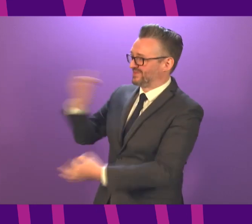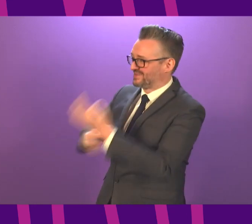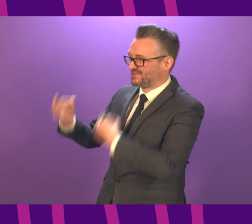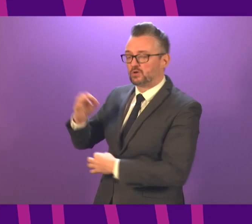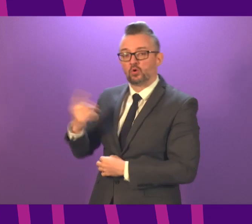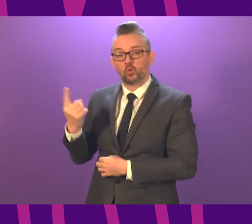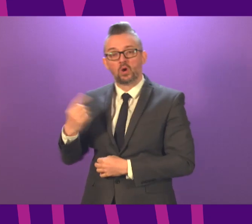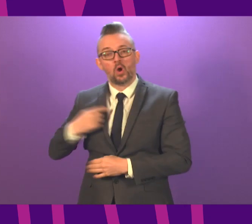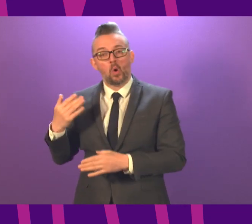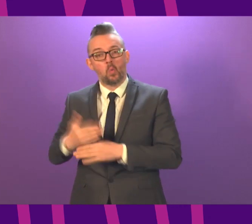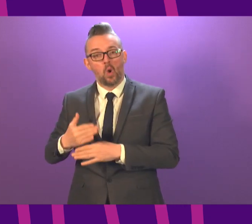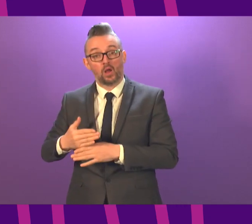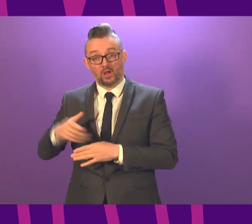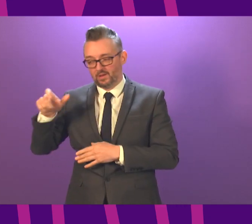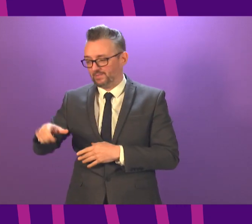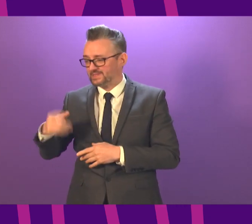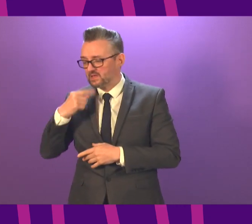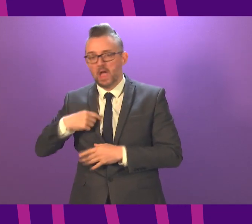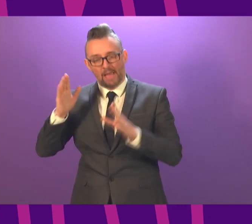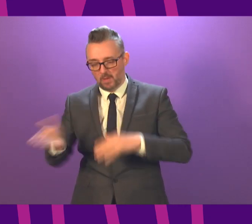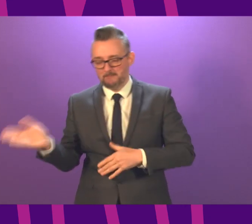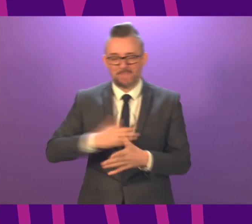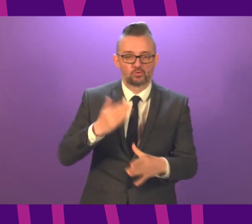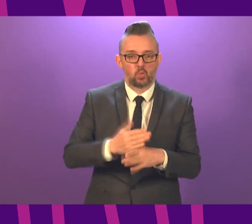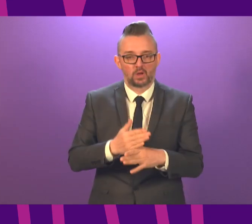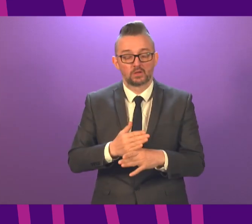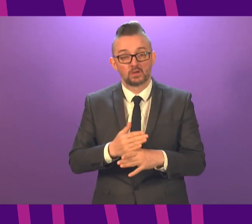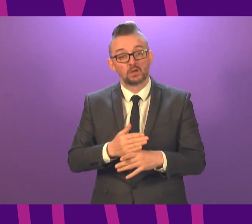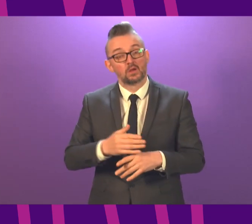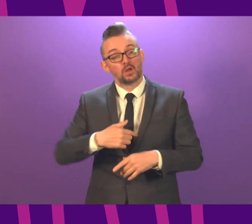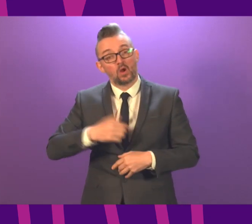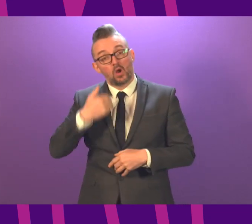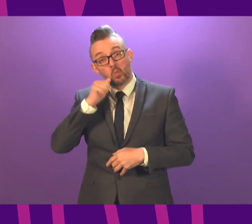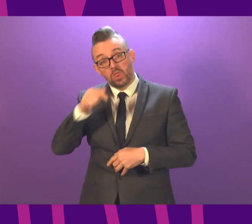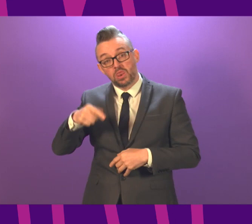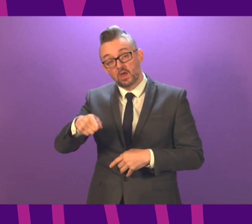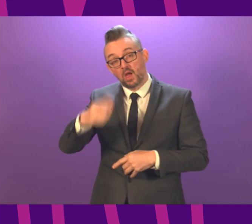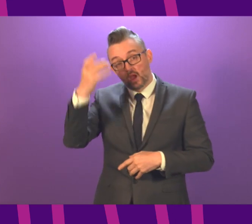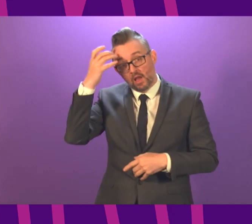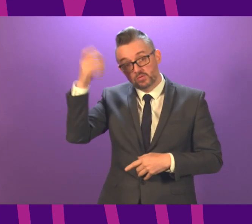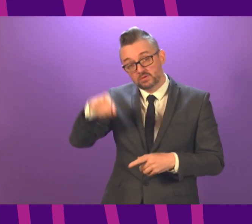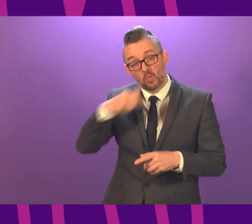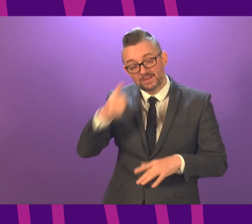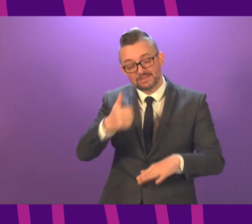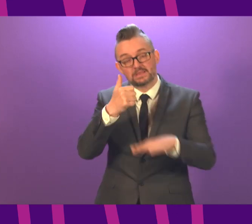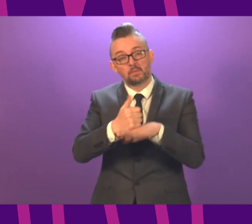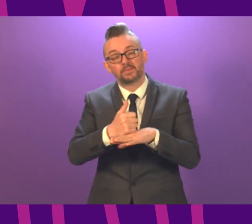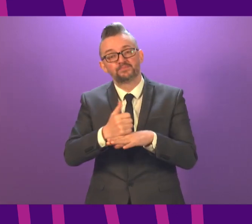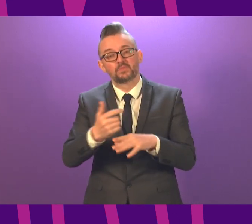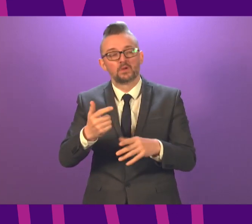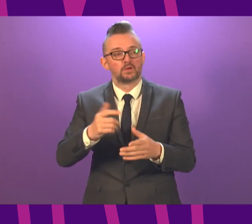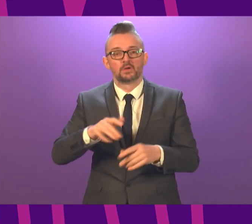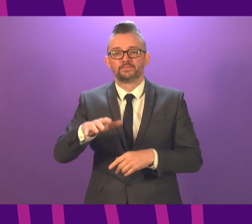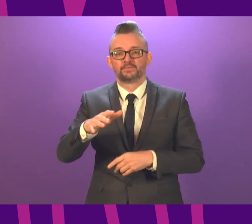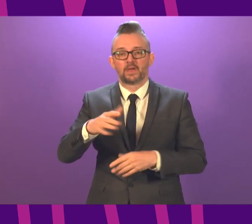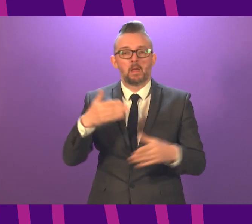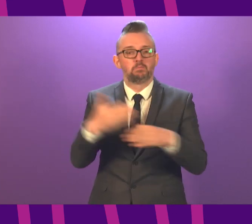being told to return to work. Will the government immediately establish an employee helpline for all workers, unionised or not, so they